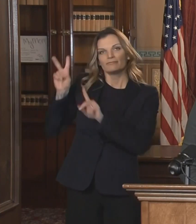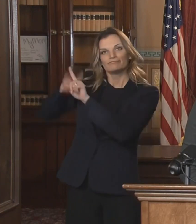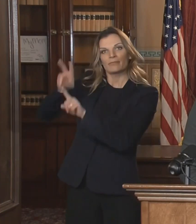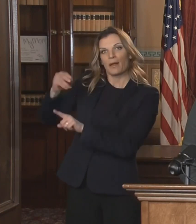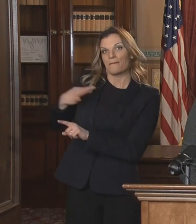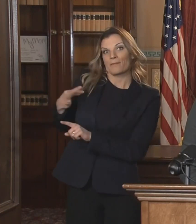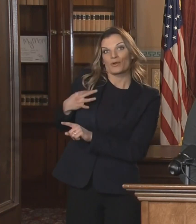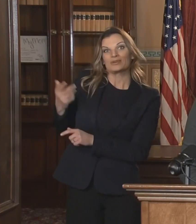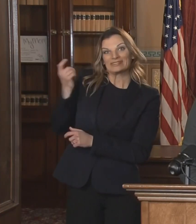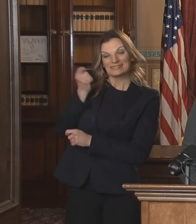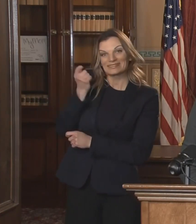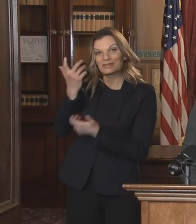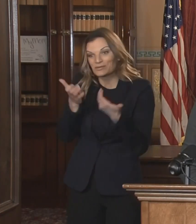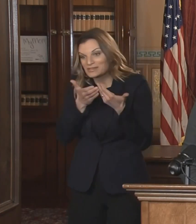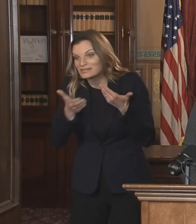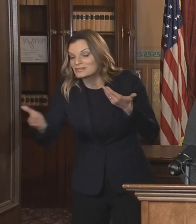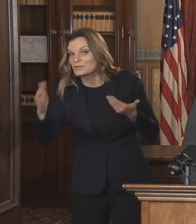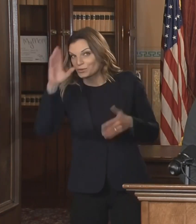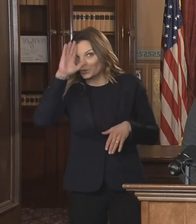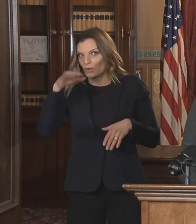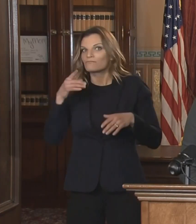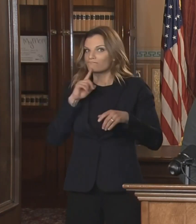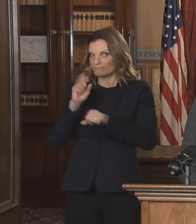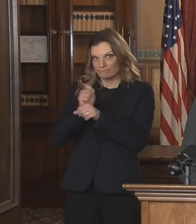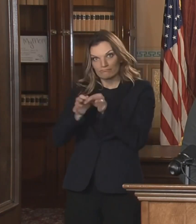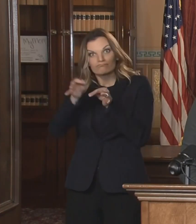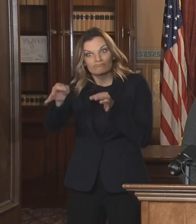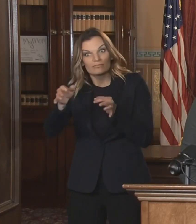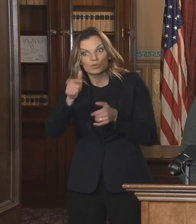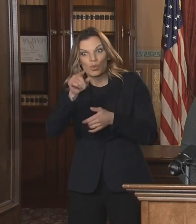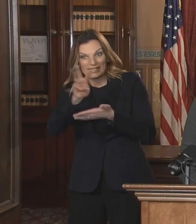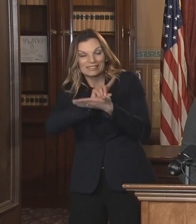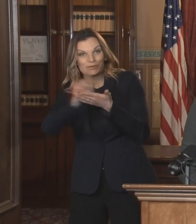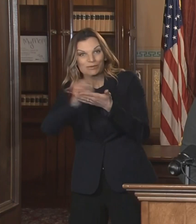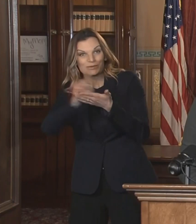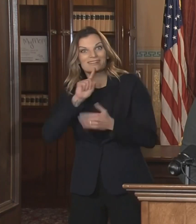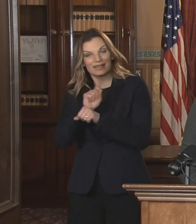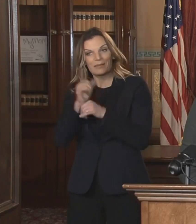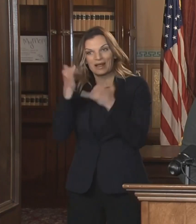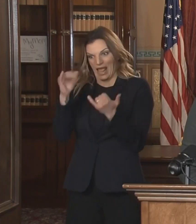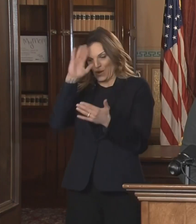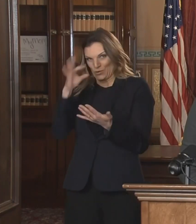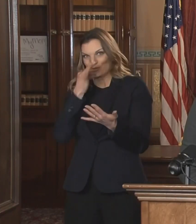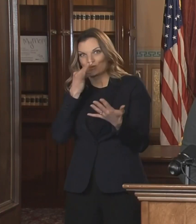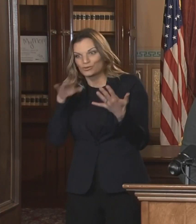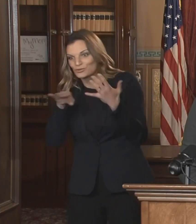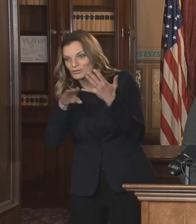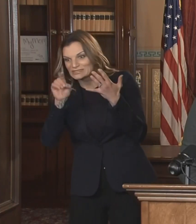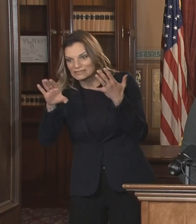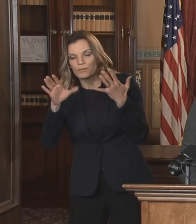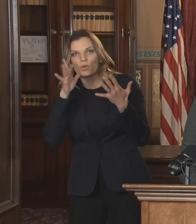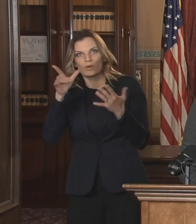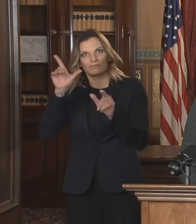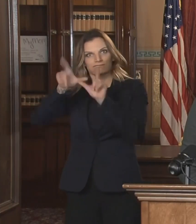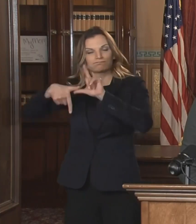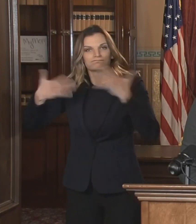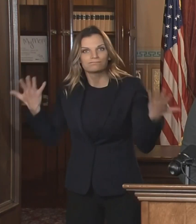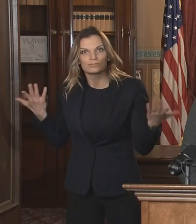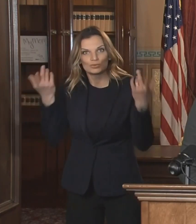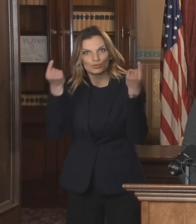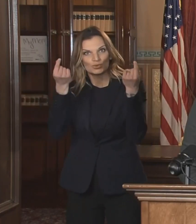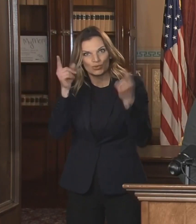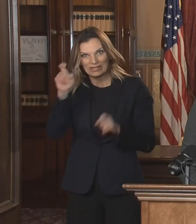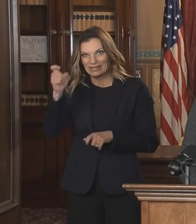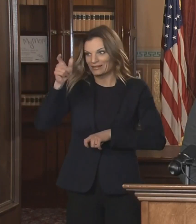legislation, unfortunately, expires at the end of this year. The Democrats have already drafted some bills to get this done, and just